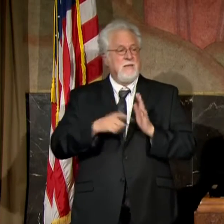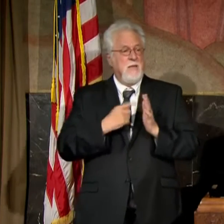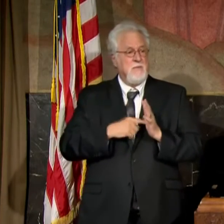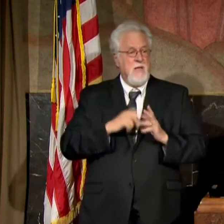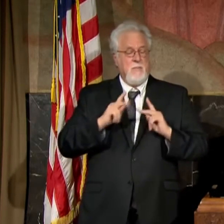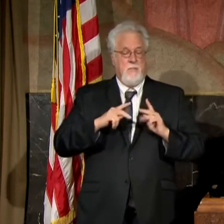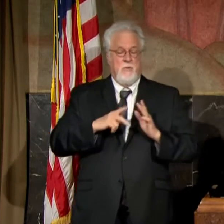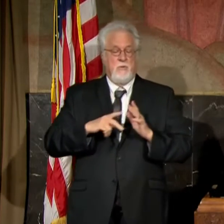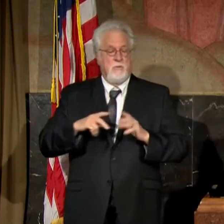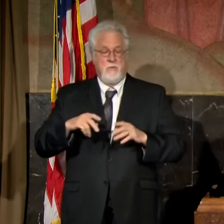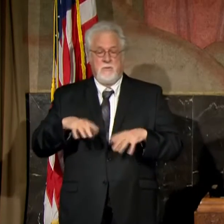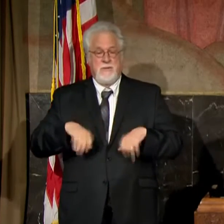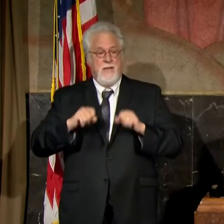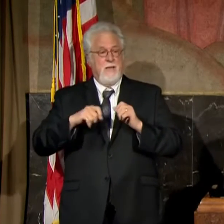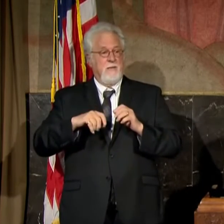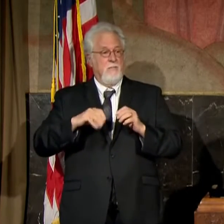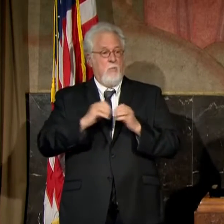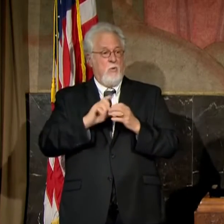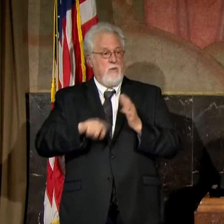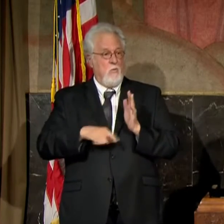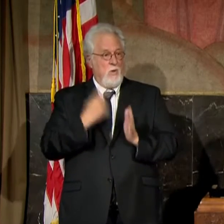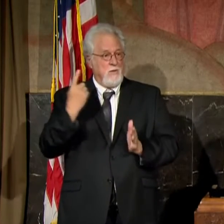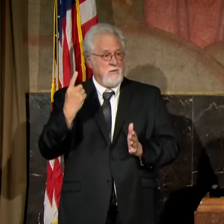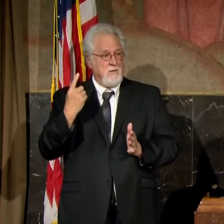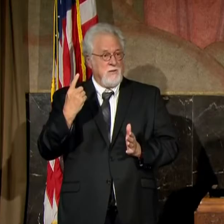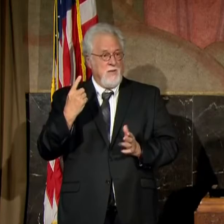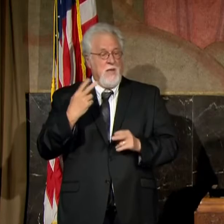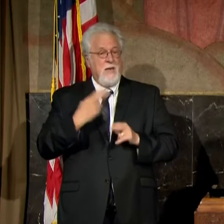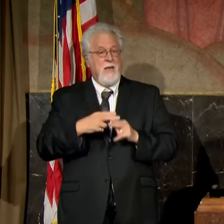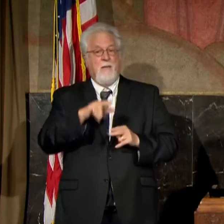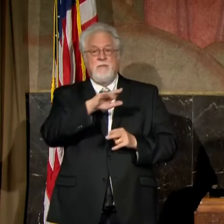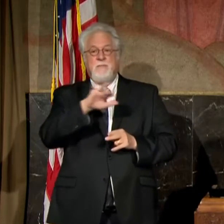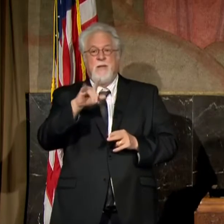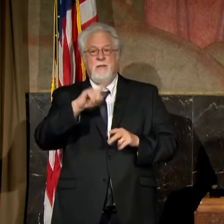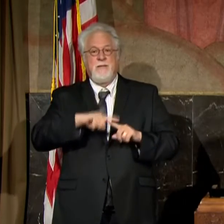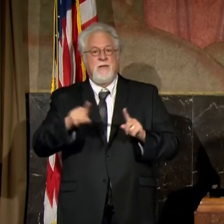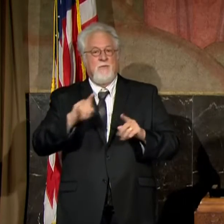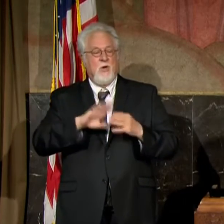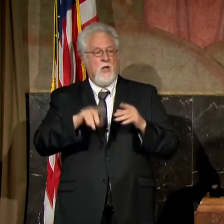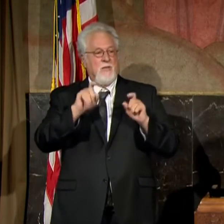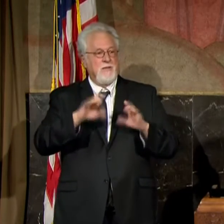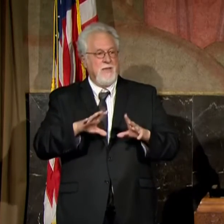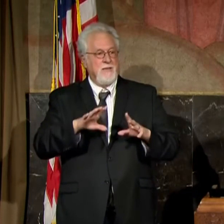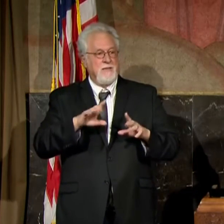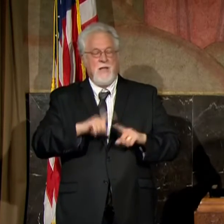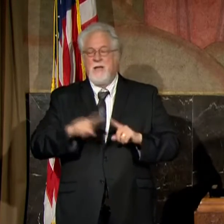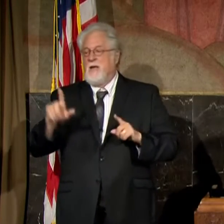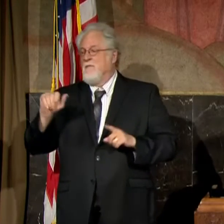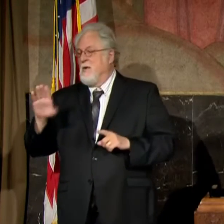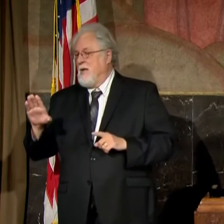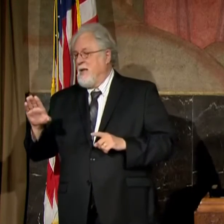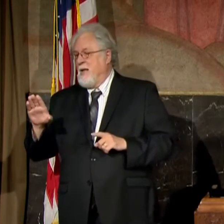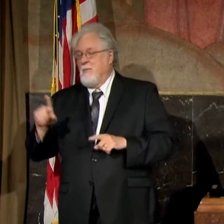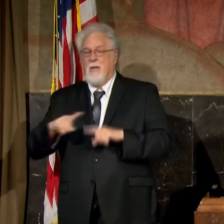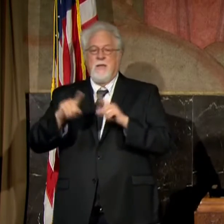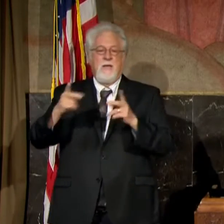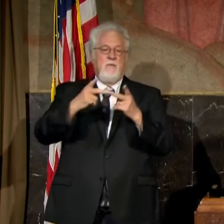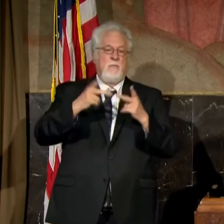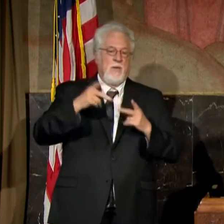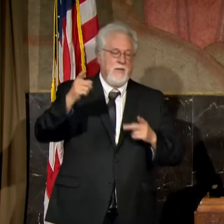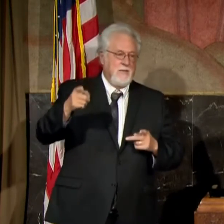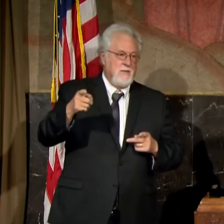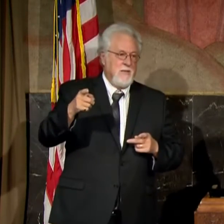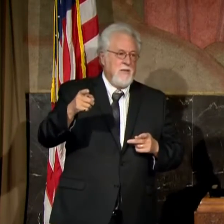taken multiple tests, and their name is spelled differently on the test. They went to different labs. They went to different places.